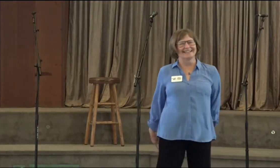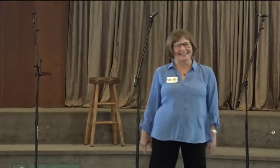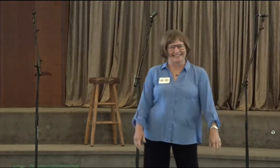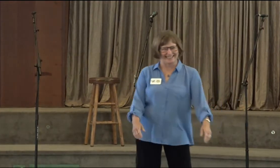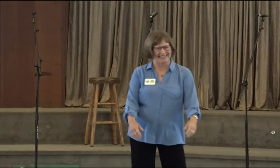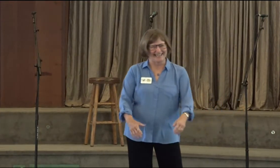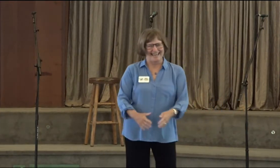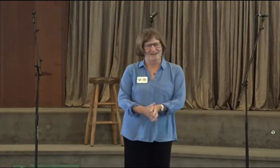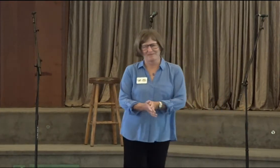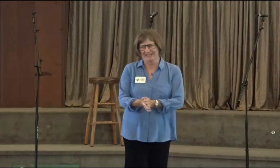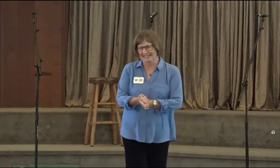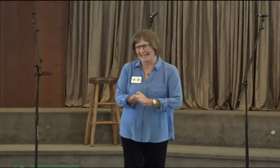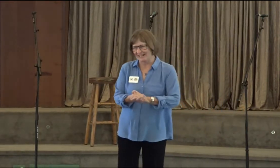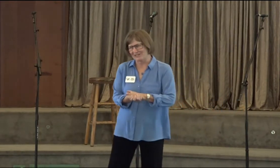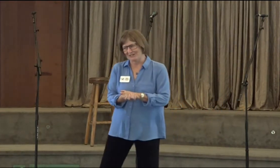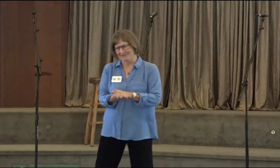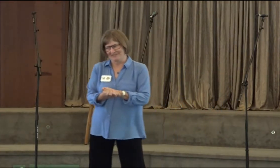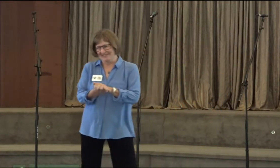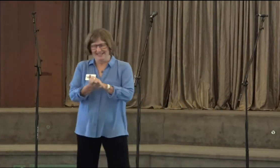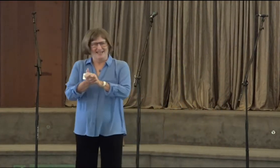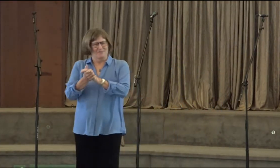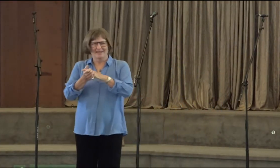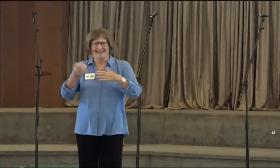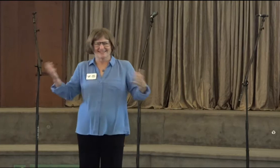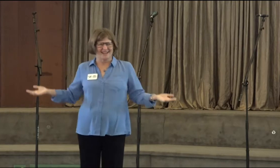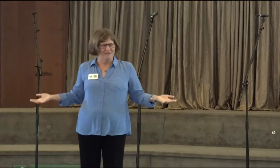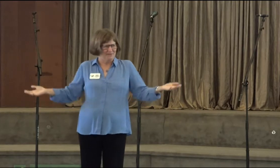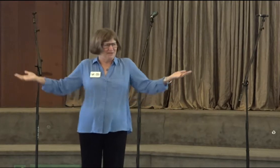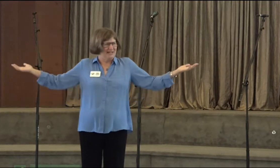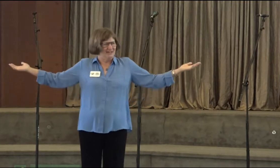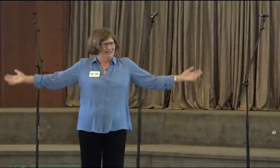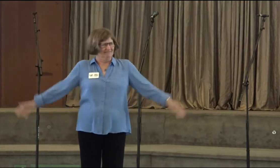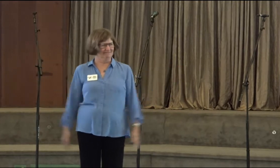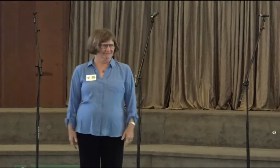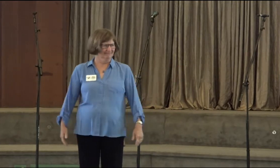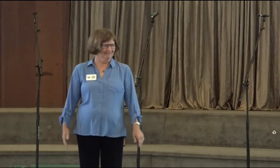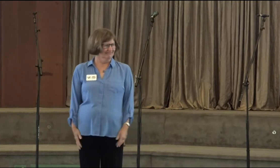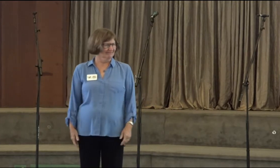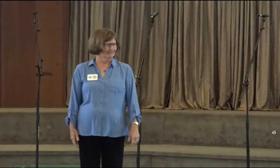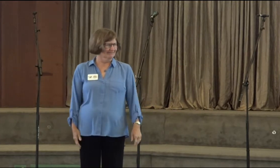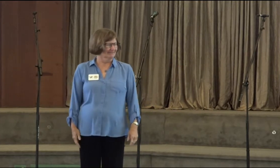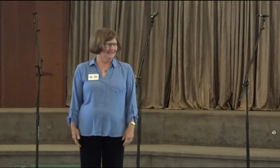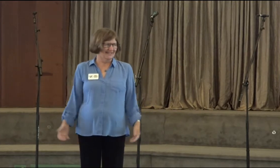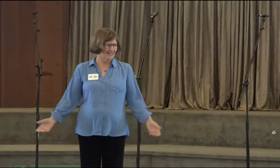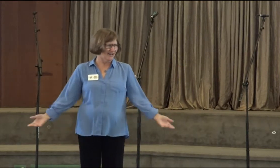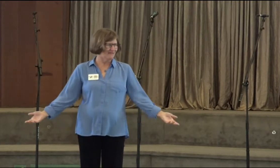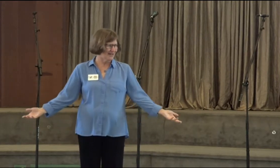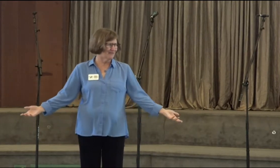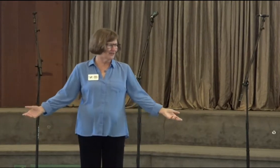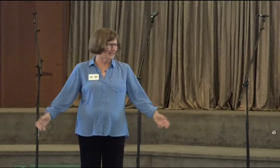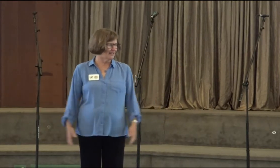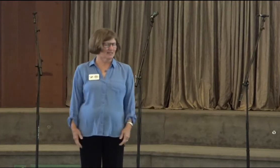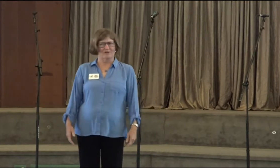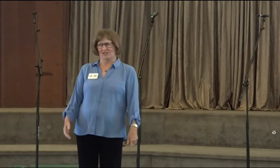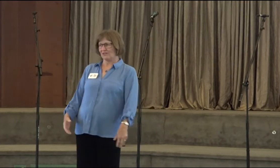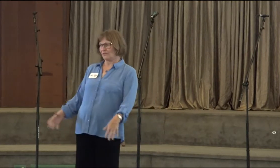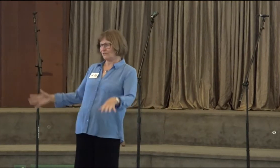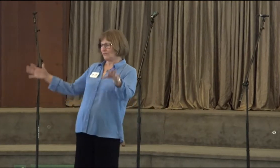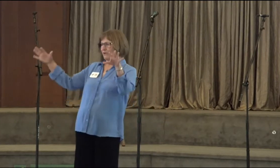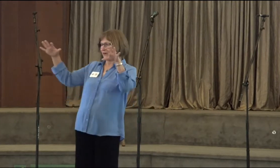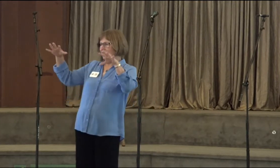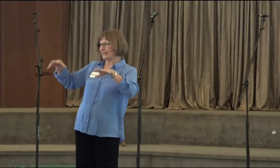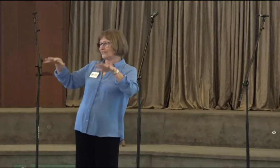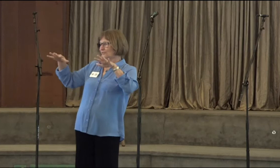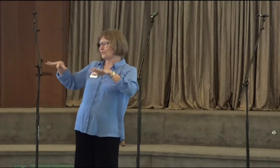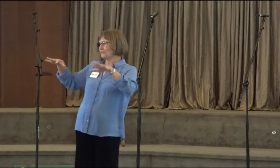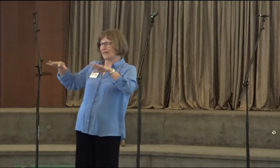of being in nature. But that's not why we're here. That's not why we're here. Especially those